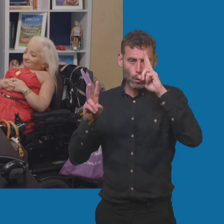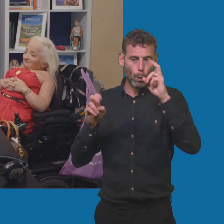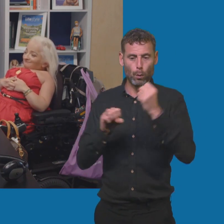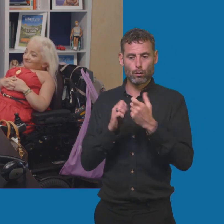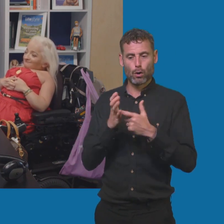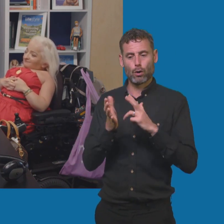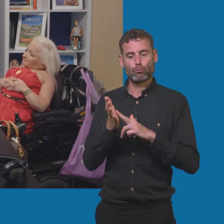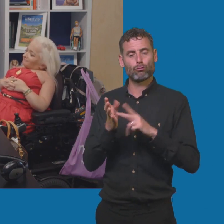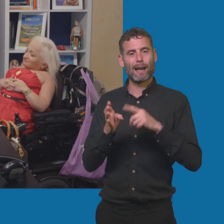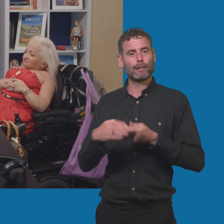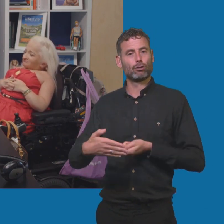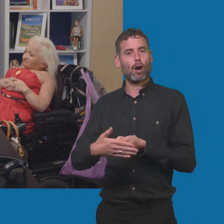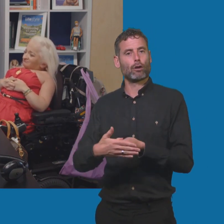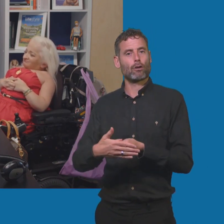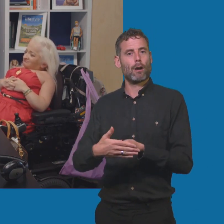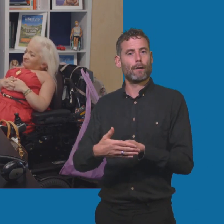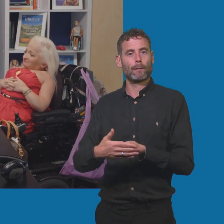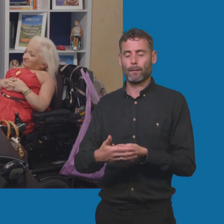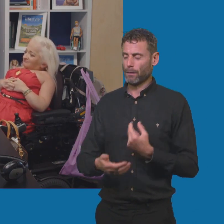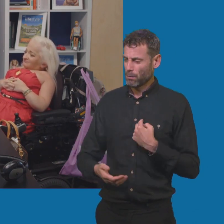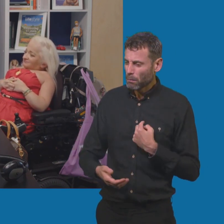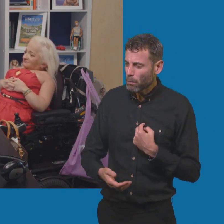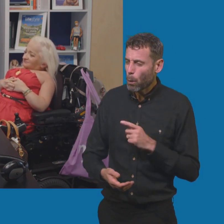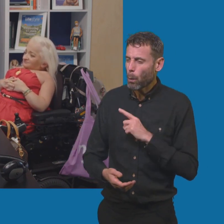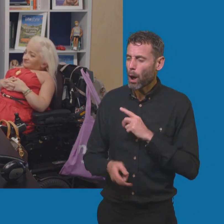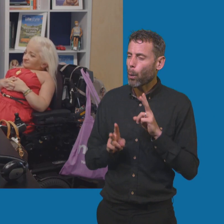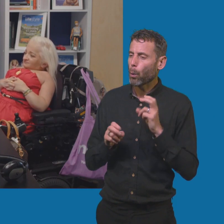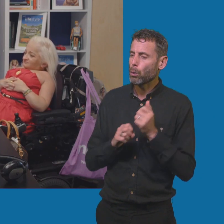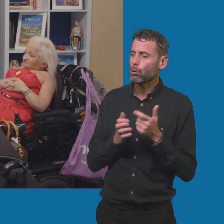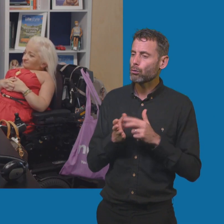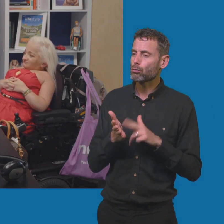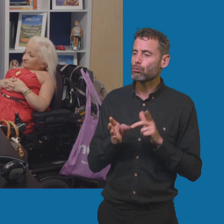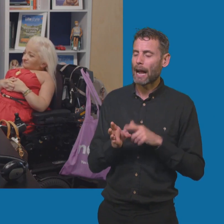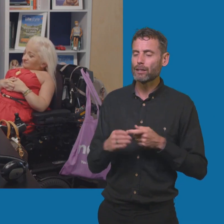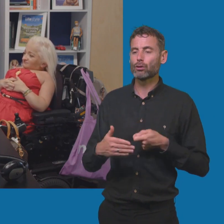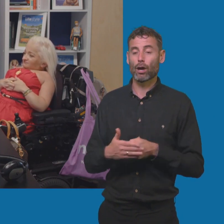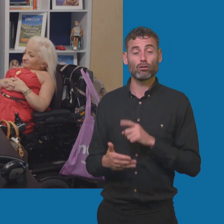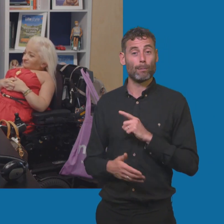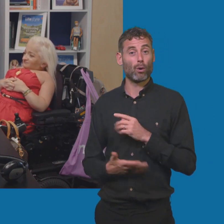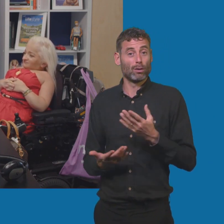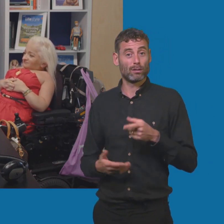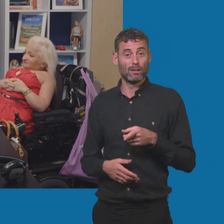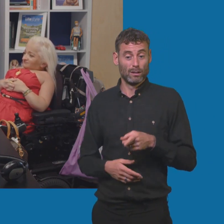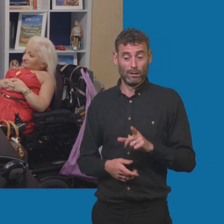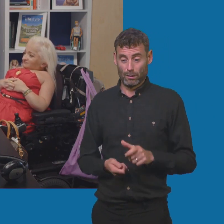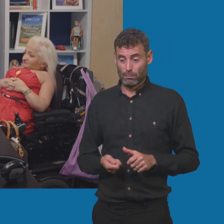granny charger. I thought there was some technical reason for this, but apparently it's just called a granny charger because it's a charger you'd use if you were visiting your gram.